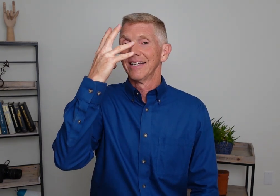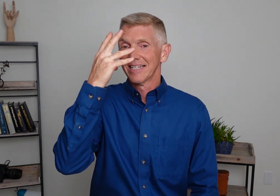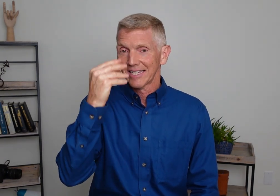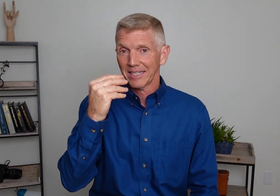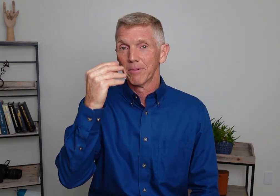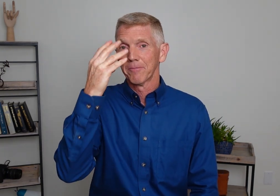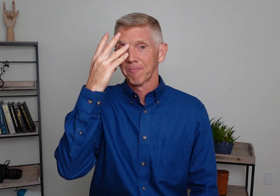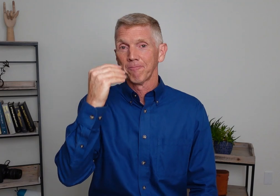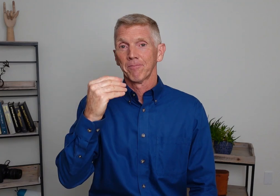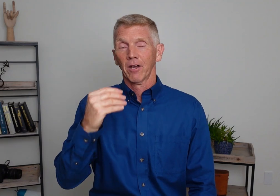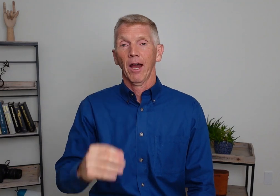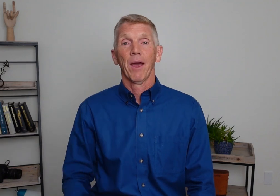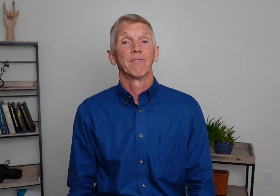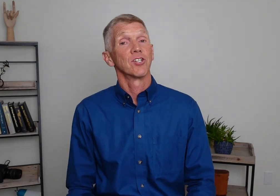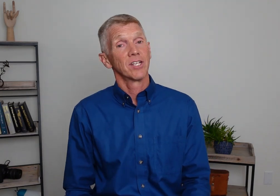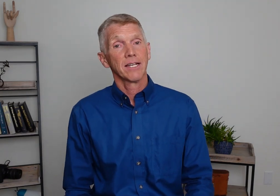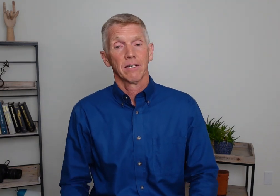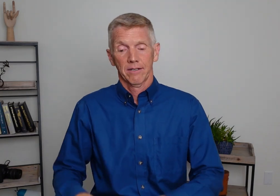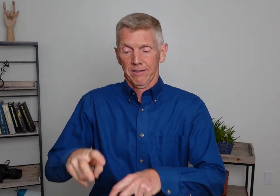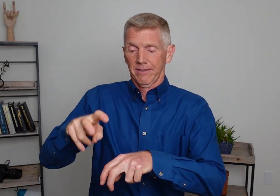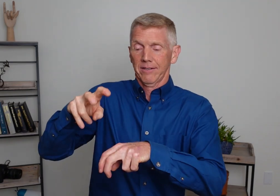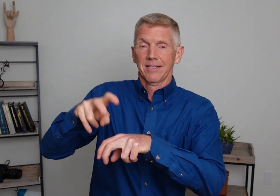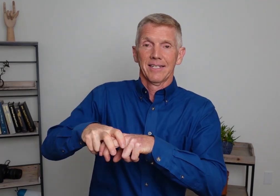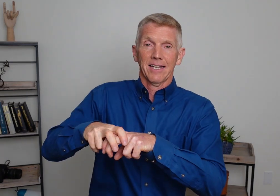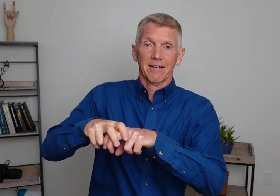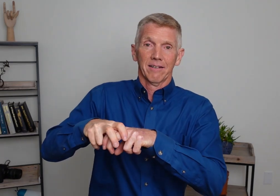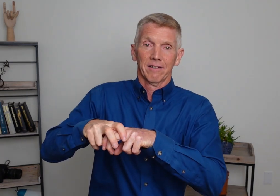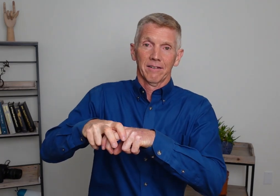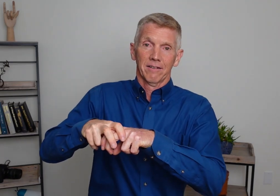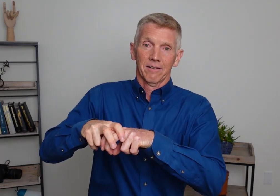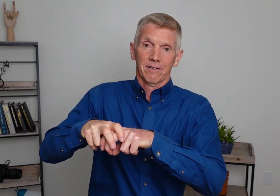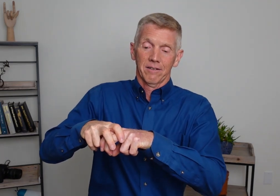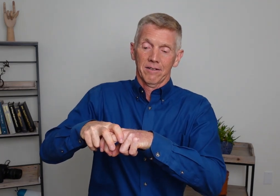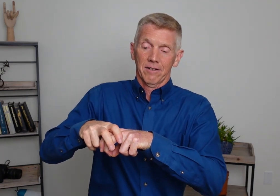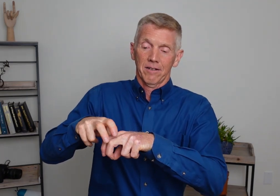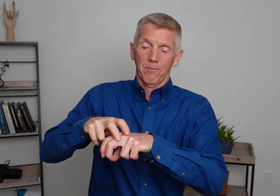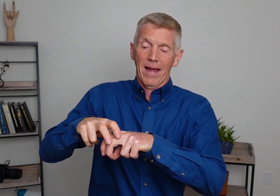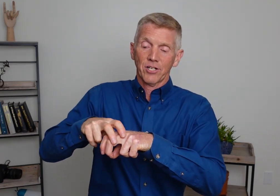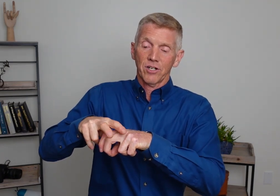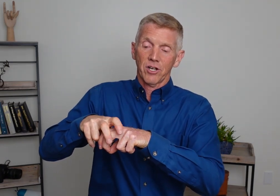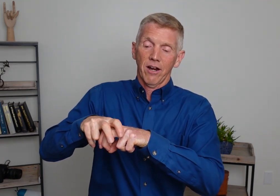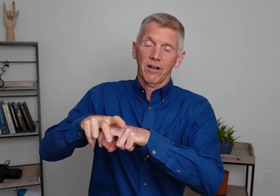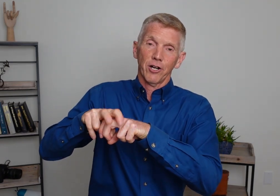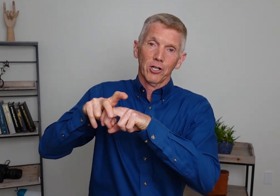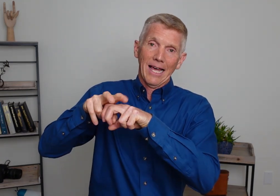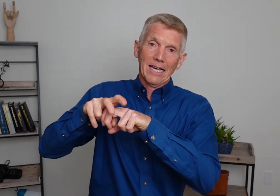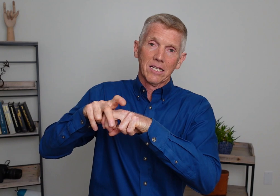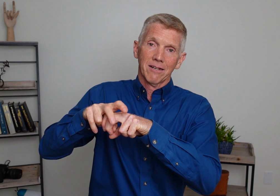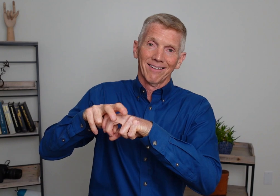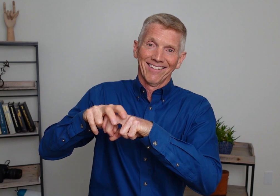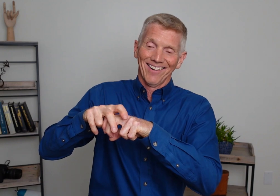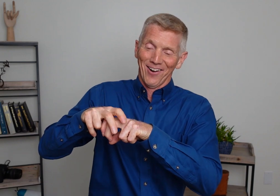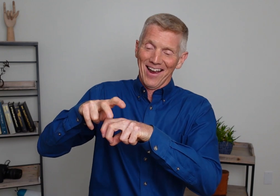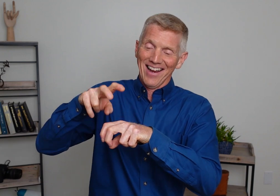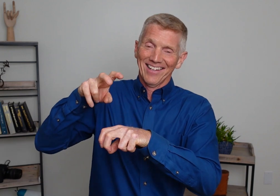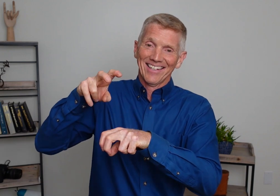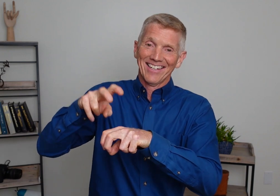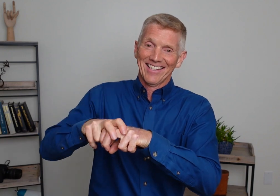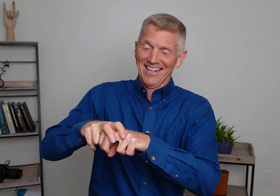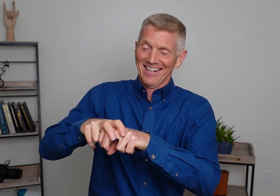Sleep. All right. We have to sit. Sit. Imagine the chair. Here are your legs. All right. Sit.